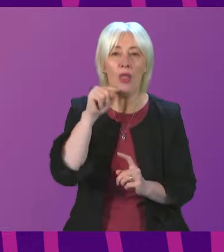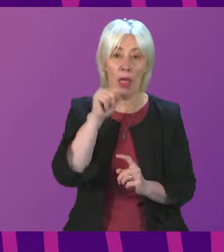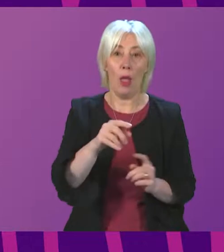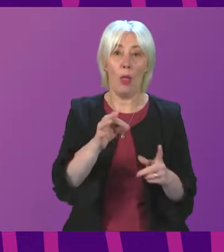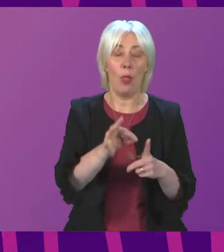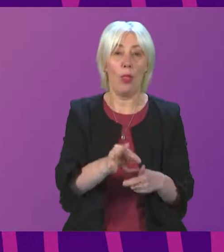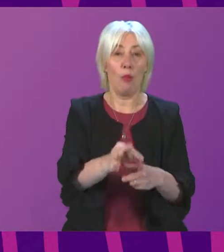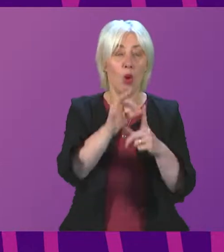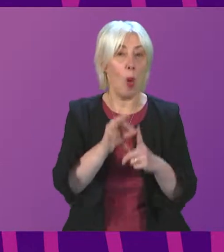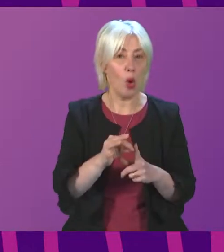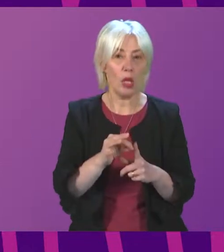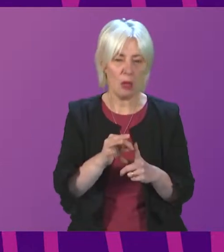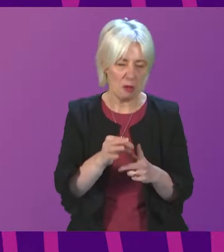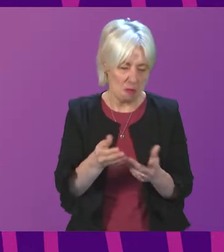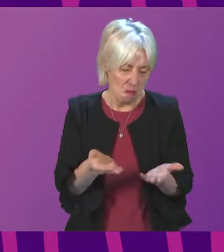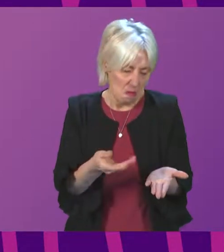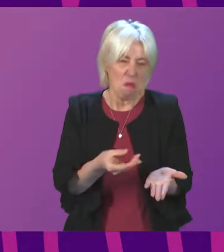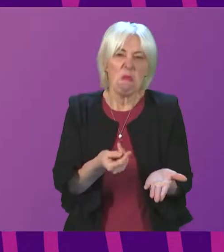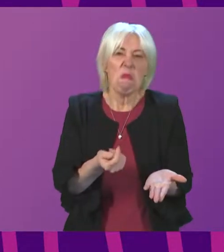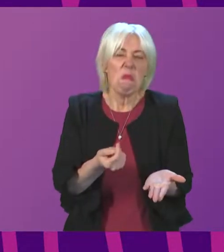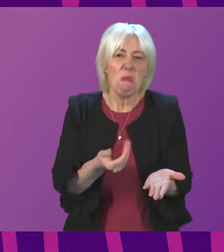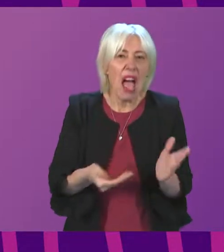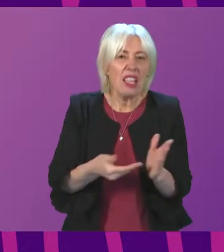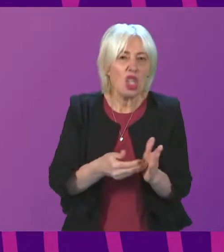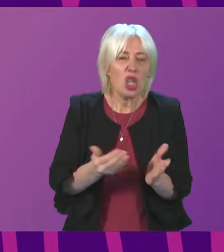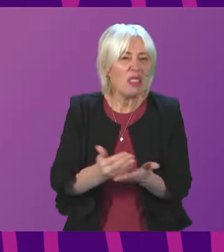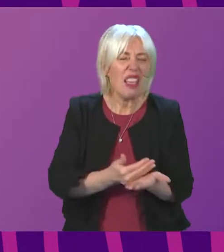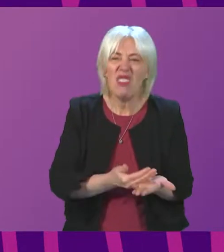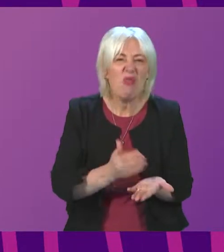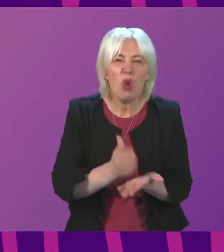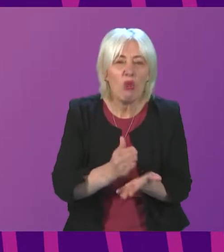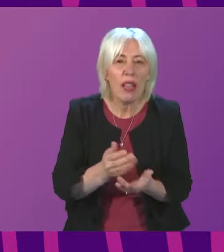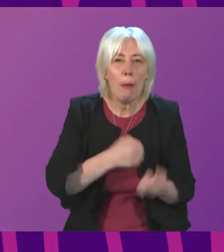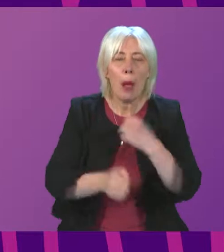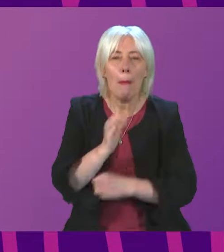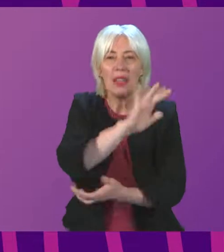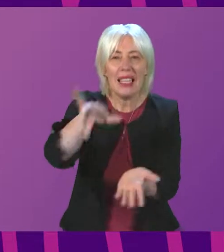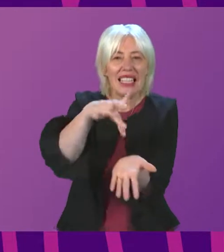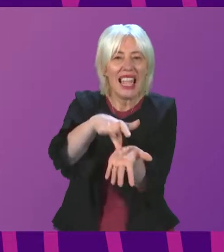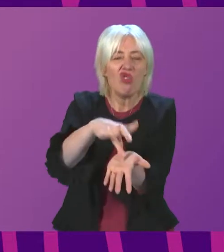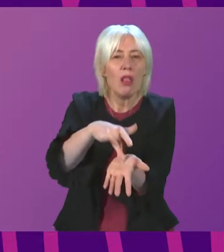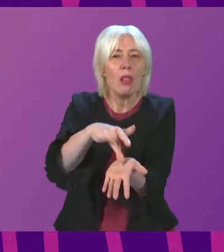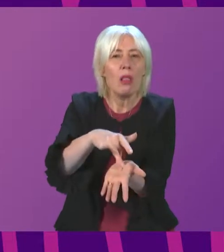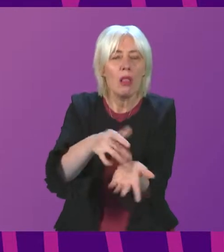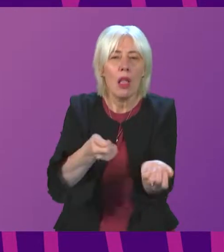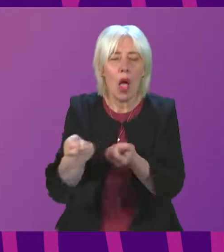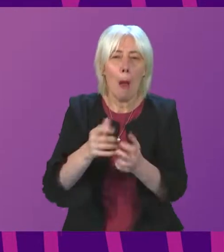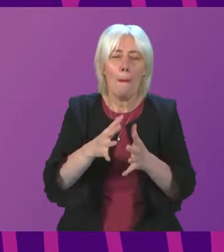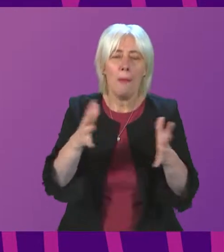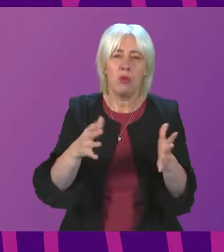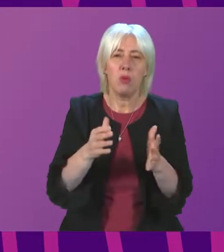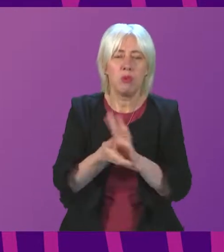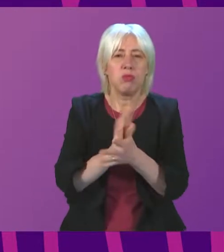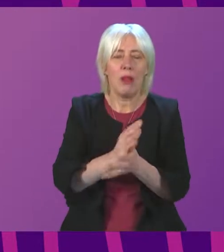proposals didn't really provide additional safety, but were centralisation, and they were going to cause huge economic